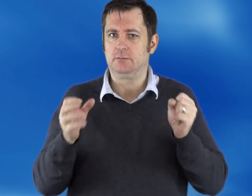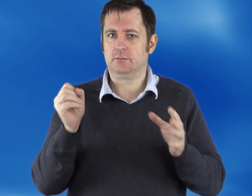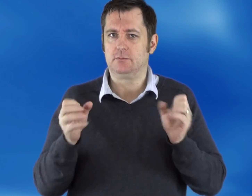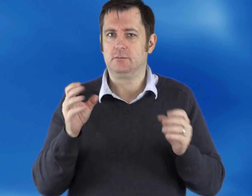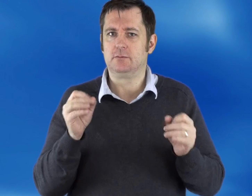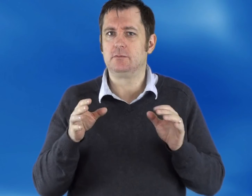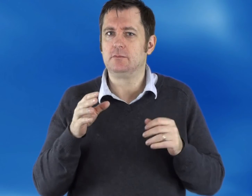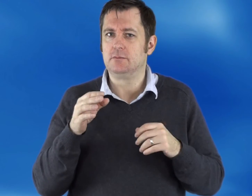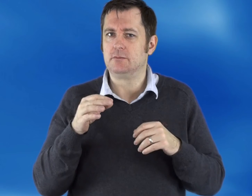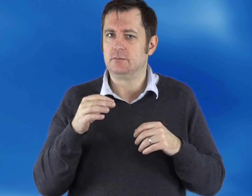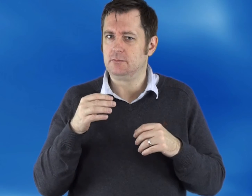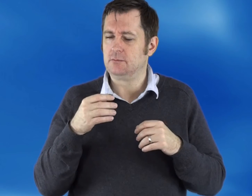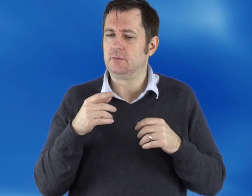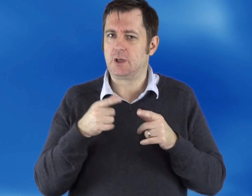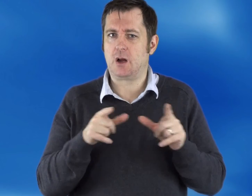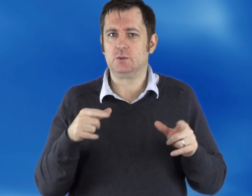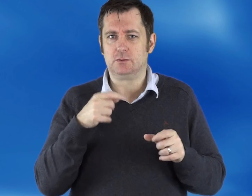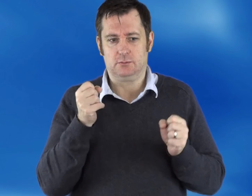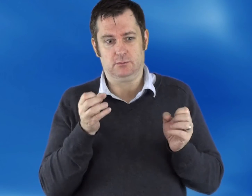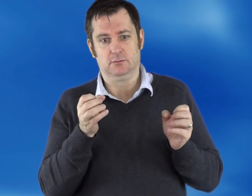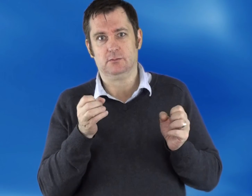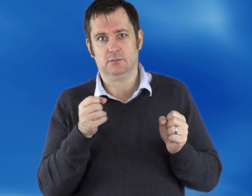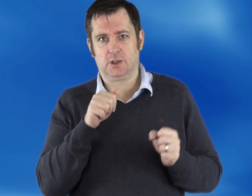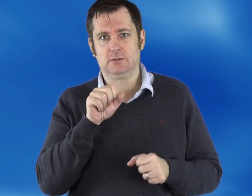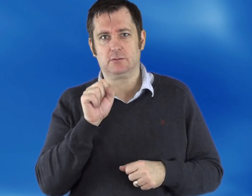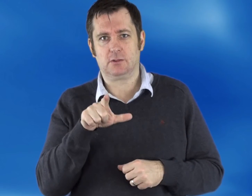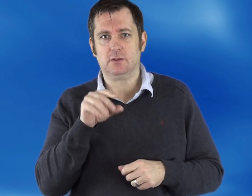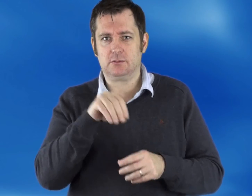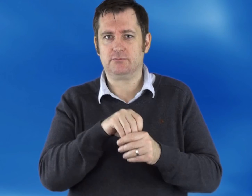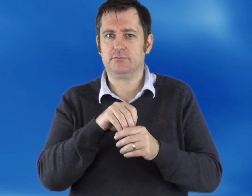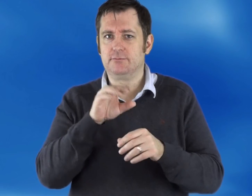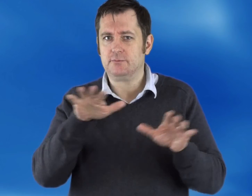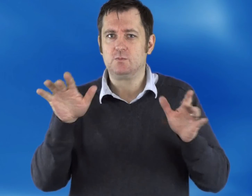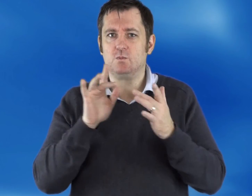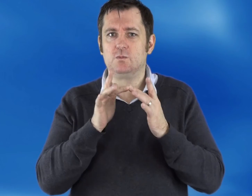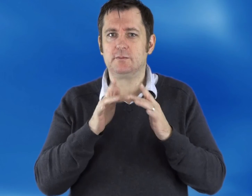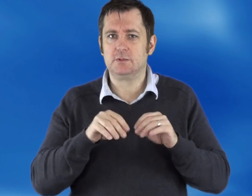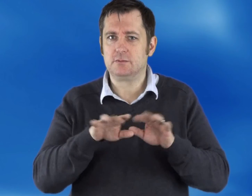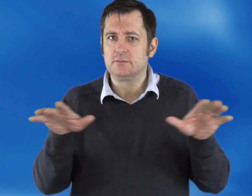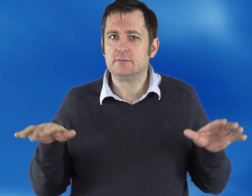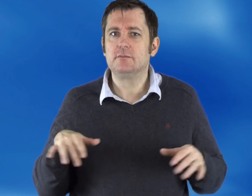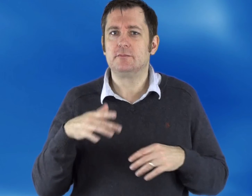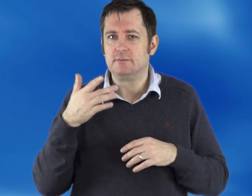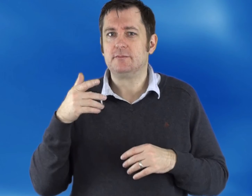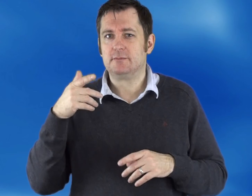So, now it opens up the possibility to consider what it might actually look like to have signed ASL interpretation implemented